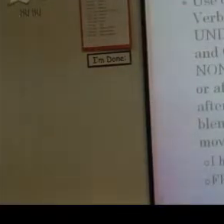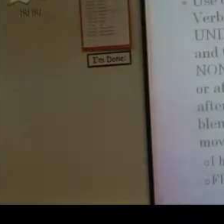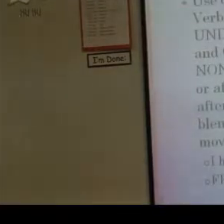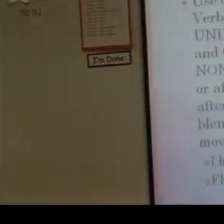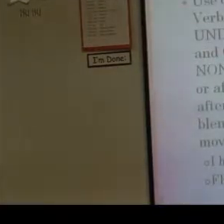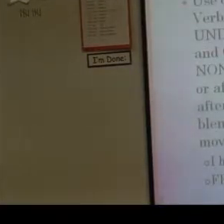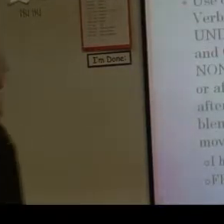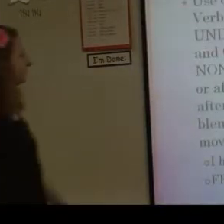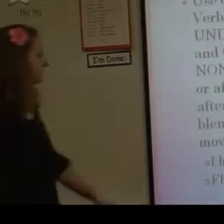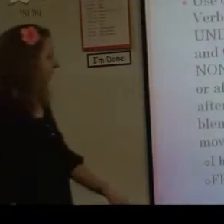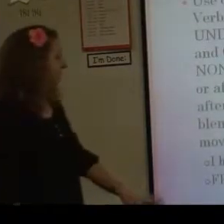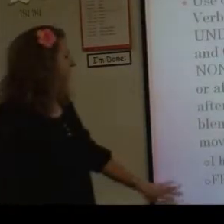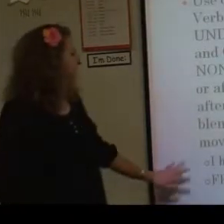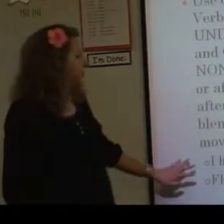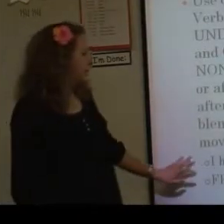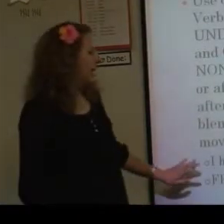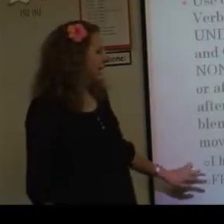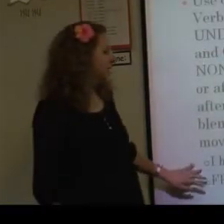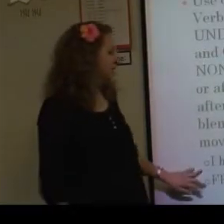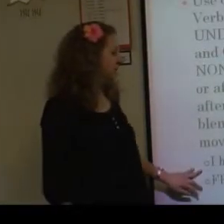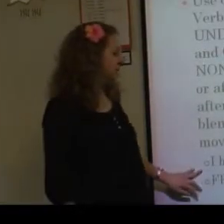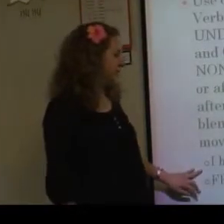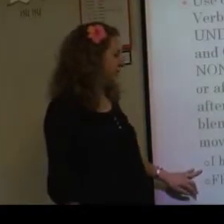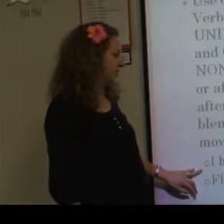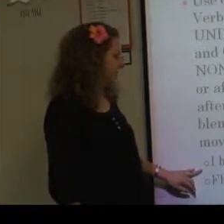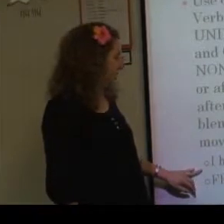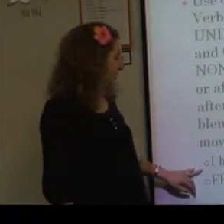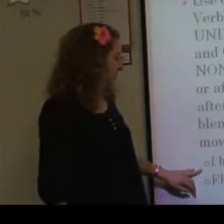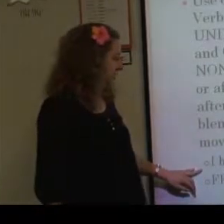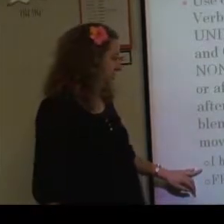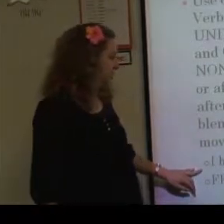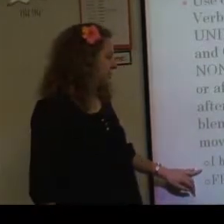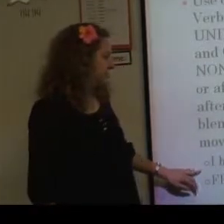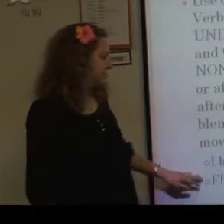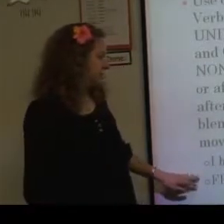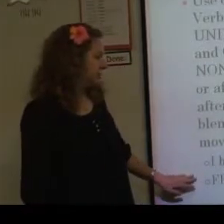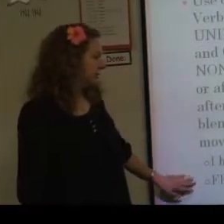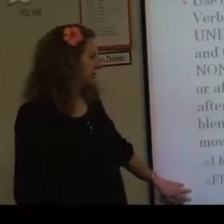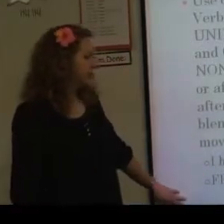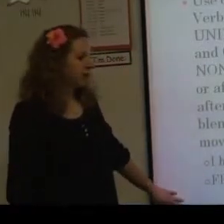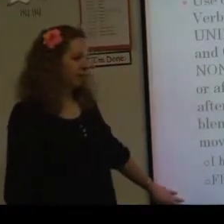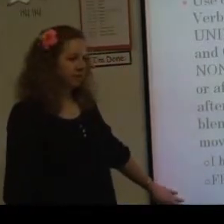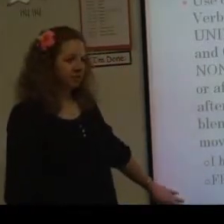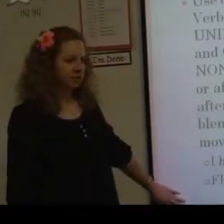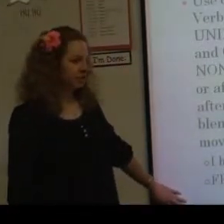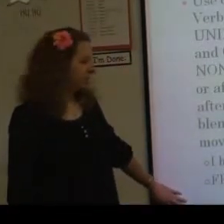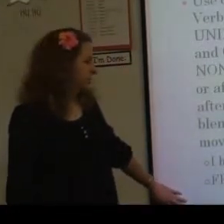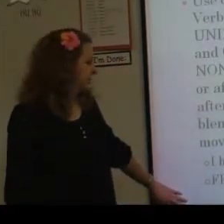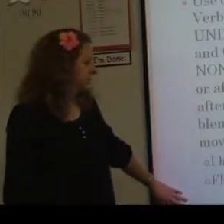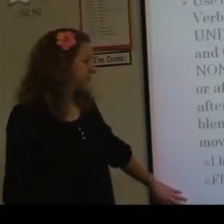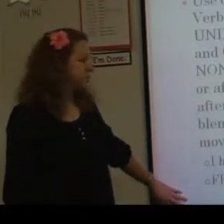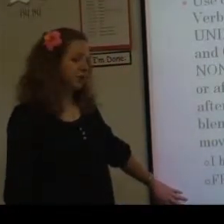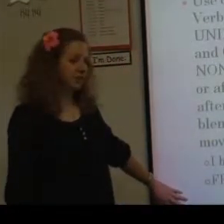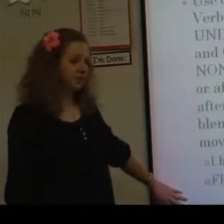That's better. Okay, so I haven't seen my friend for a long time. So friend, so sign the word. So friend,